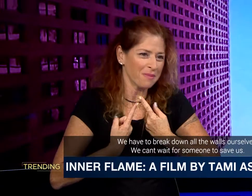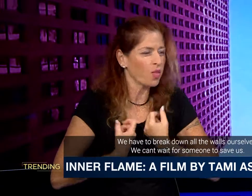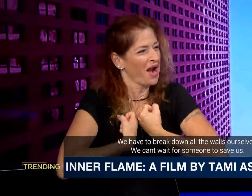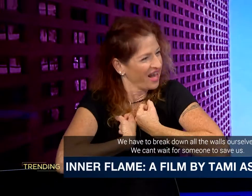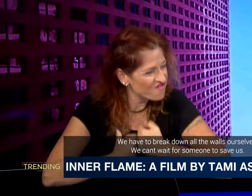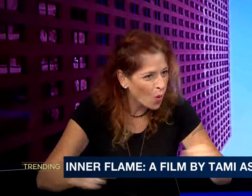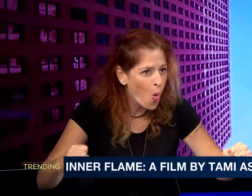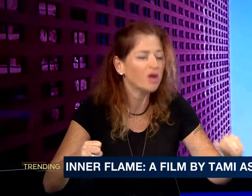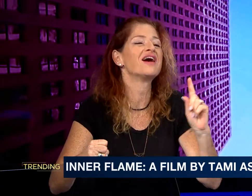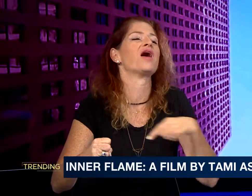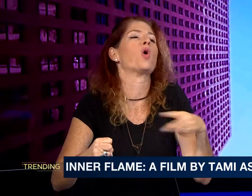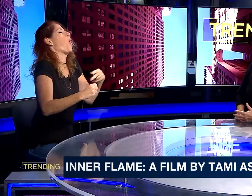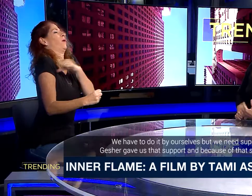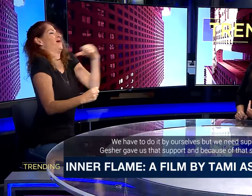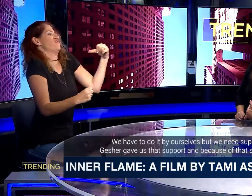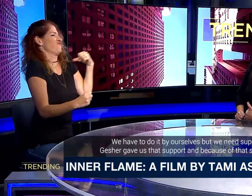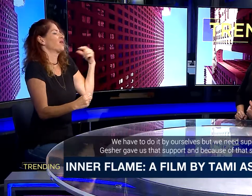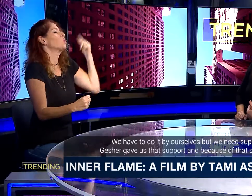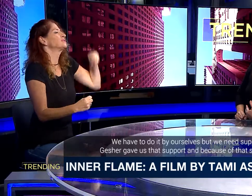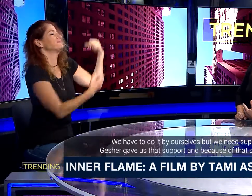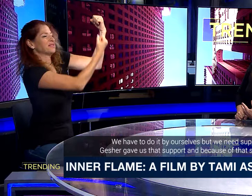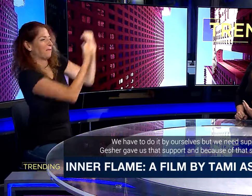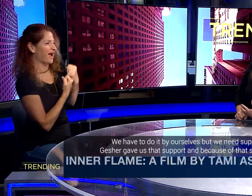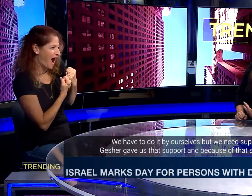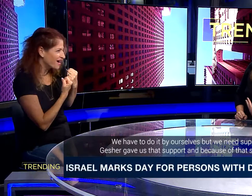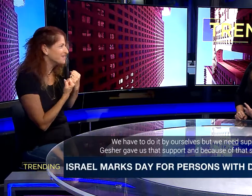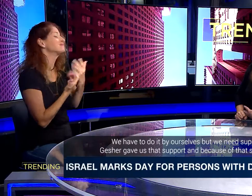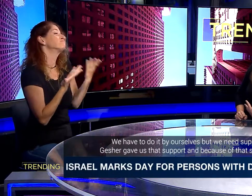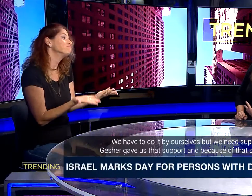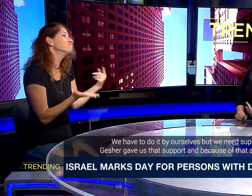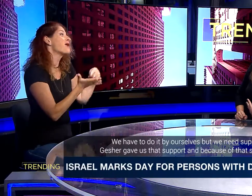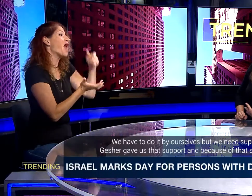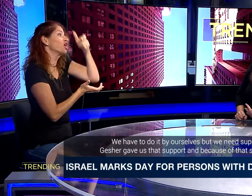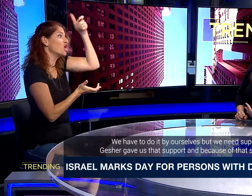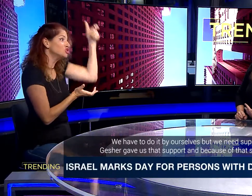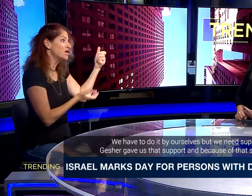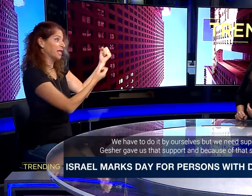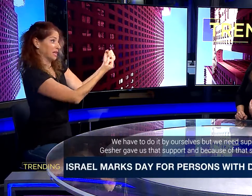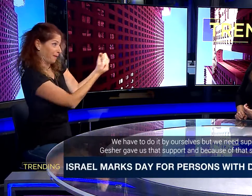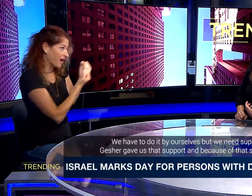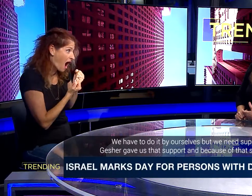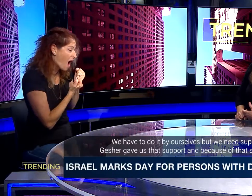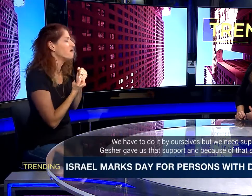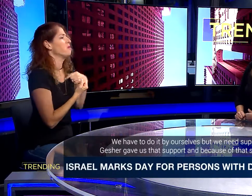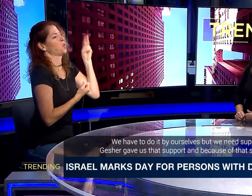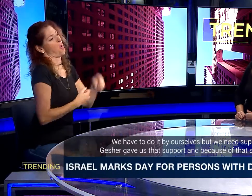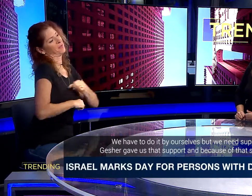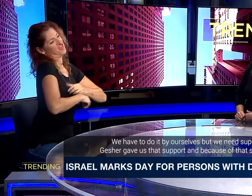save us. We ourselves can do it, but we have to do it by ourselves. We need the support. And Geshe gave me that support.